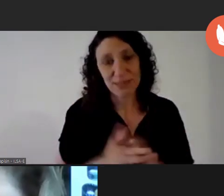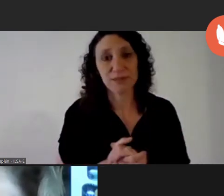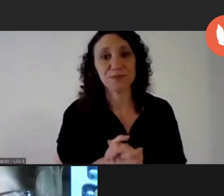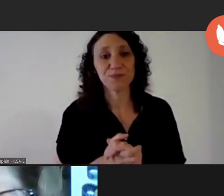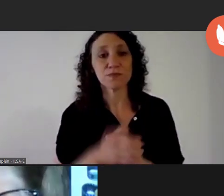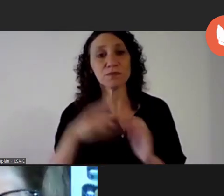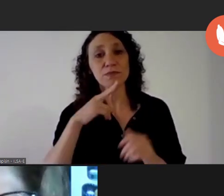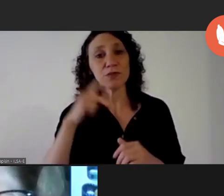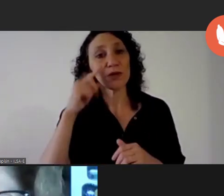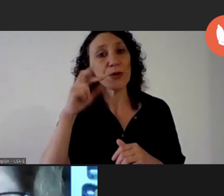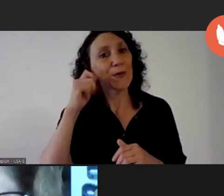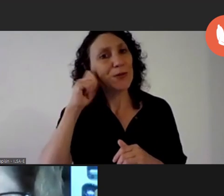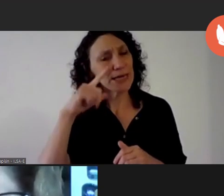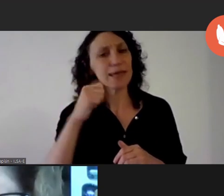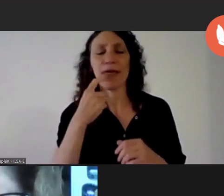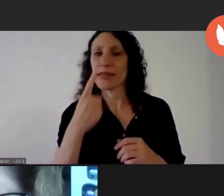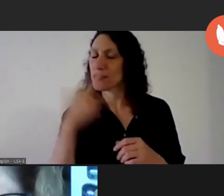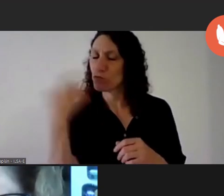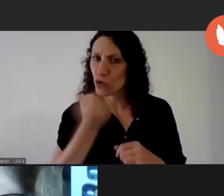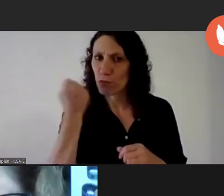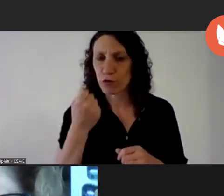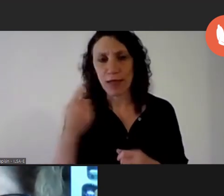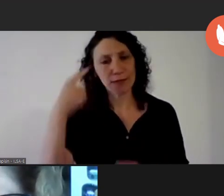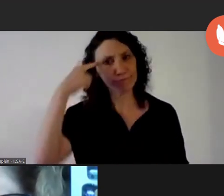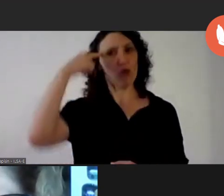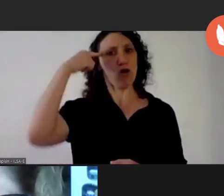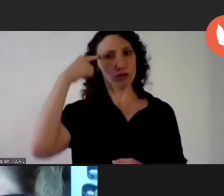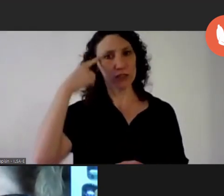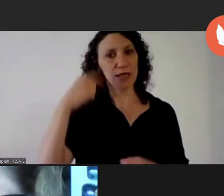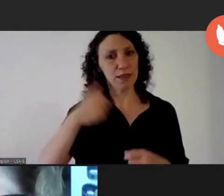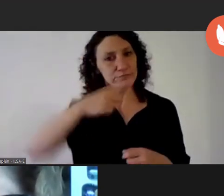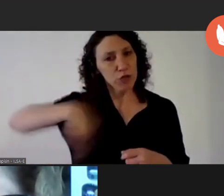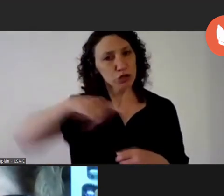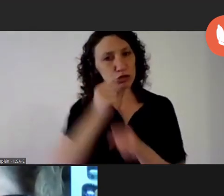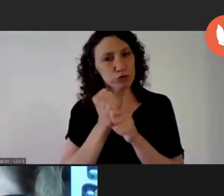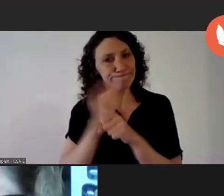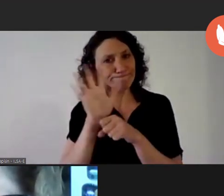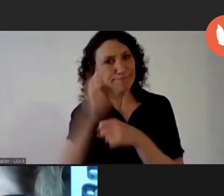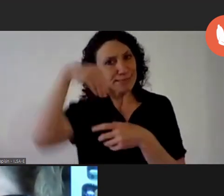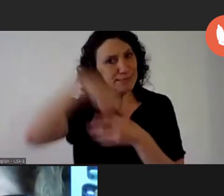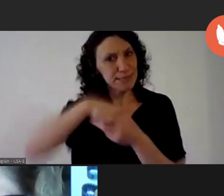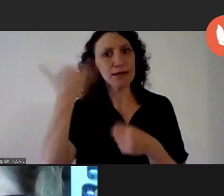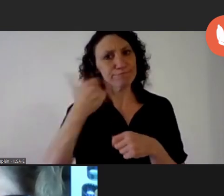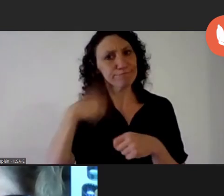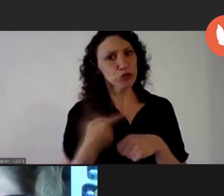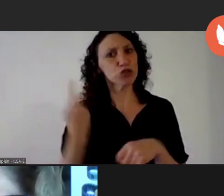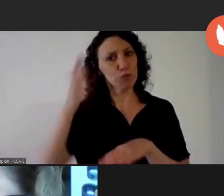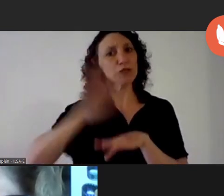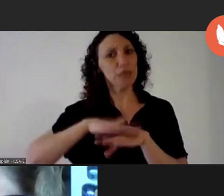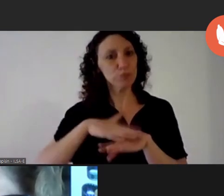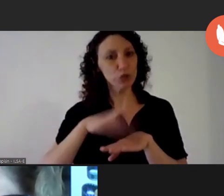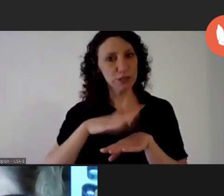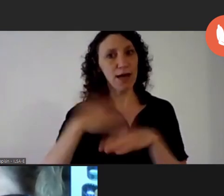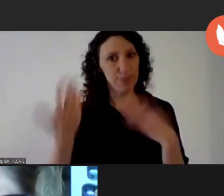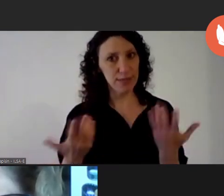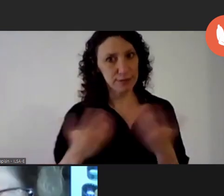says to be aware as a member of the audiovisual community of our responsibility of the cult in